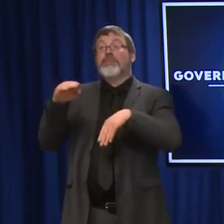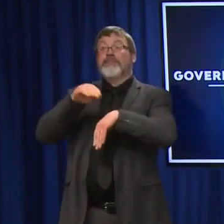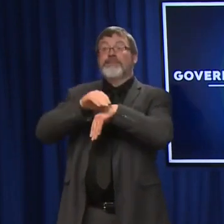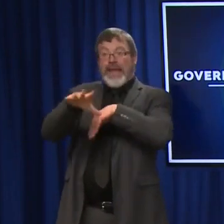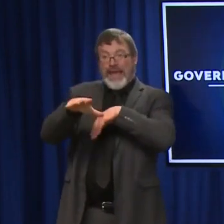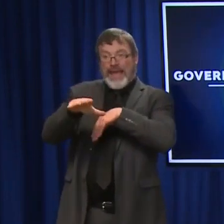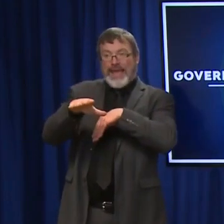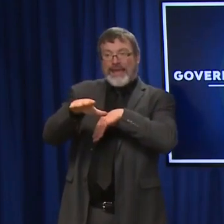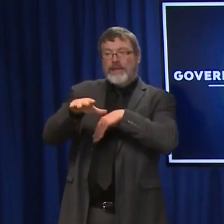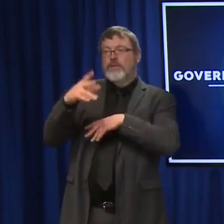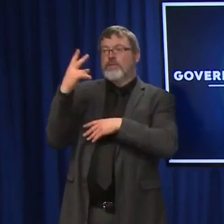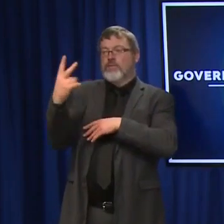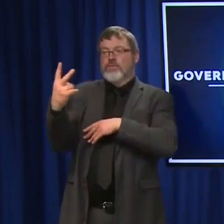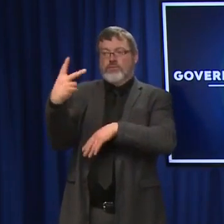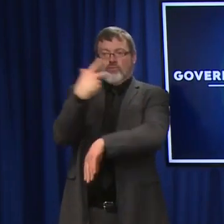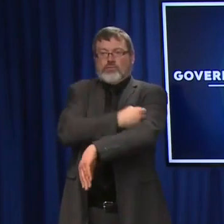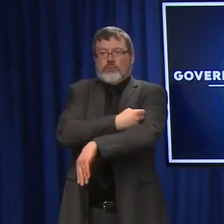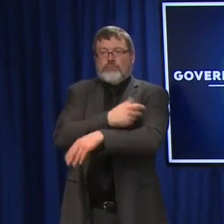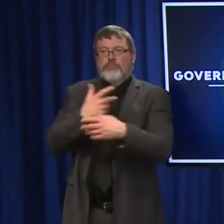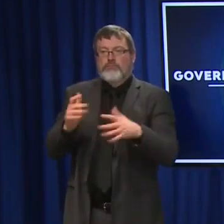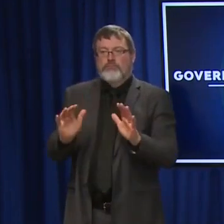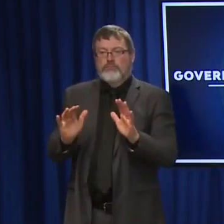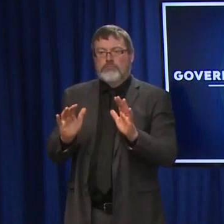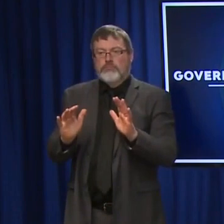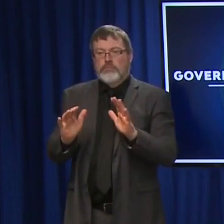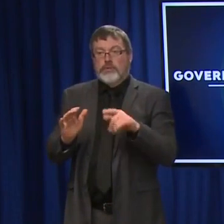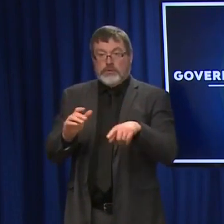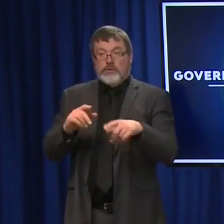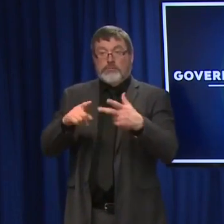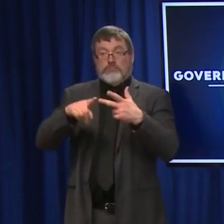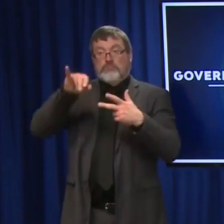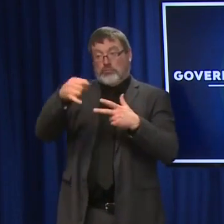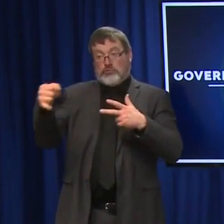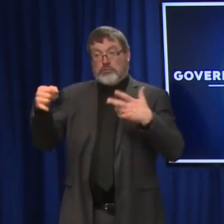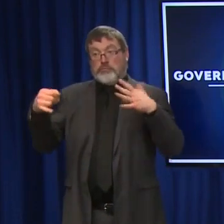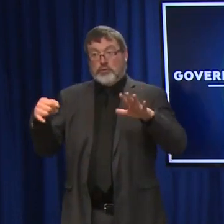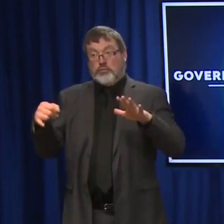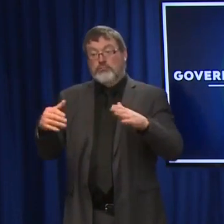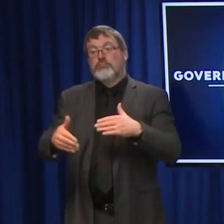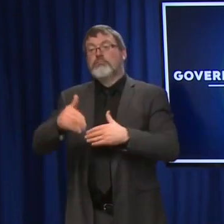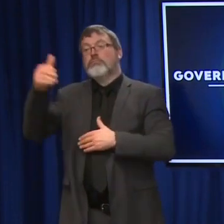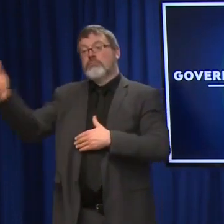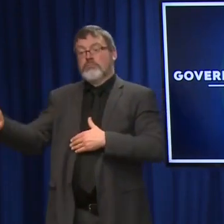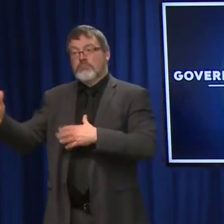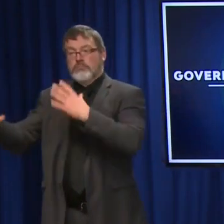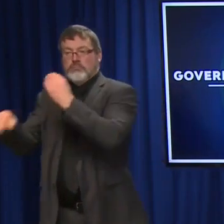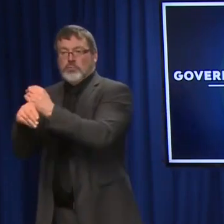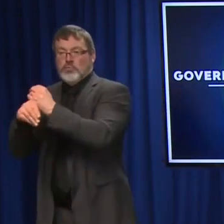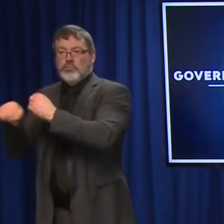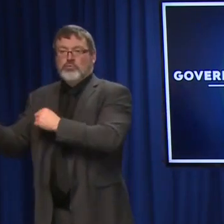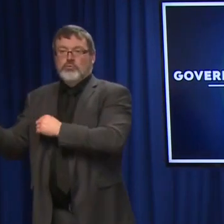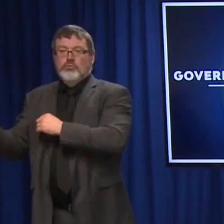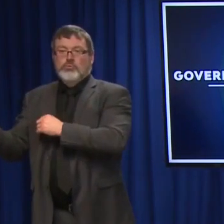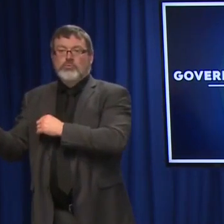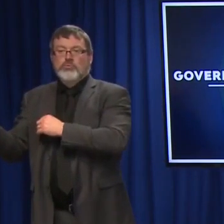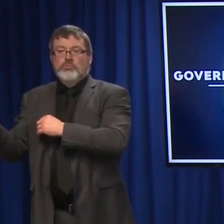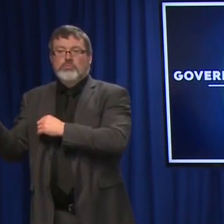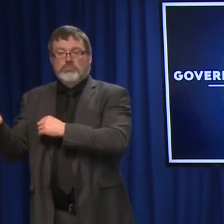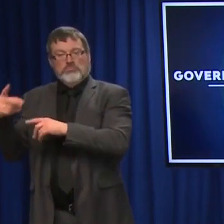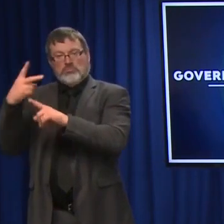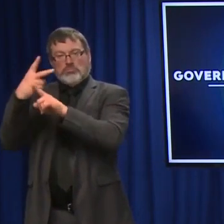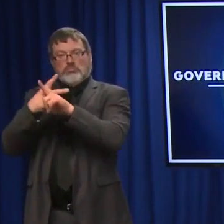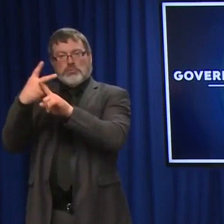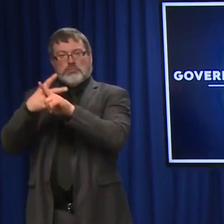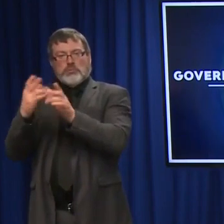two, right? The single dose primary series followed by a booster at least two months later. For the people that started their vaccination series with